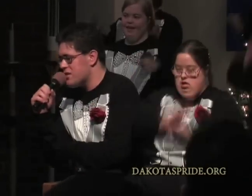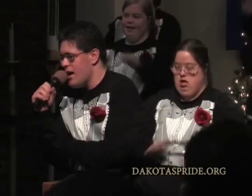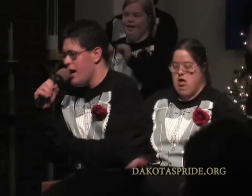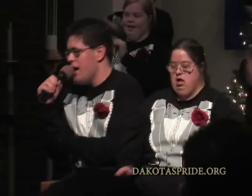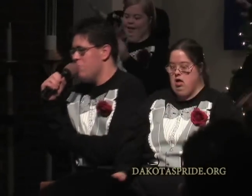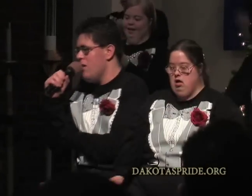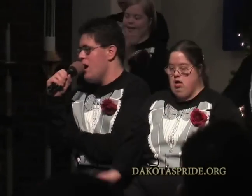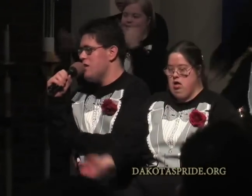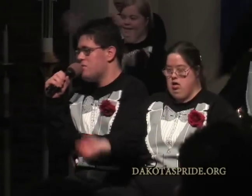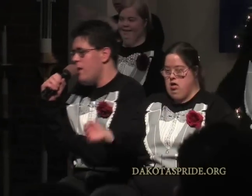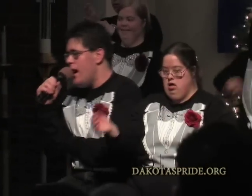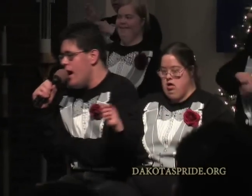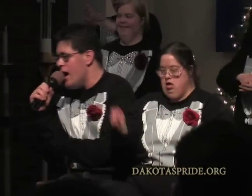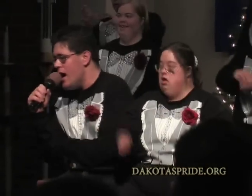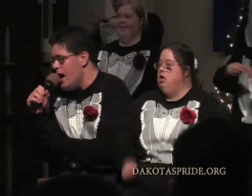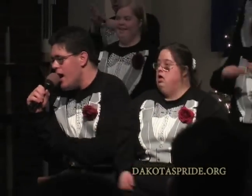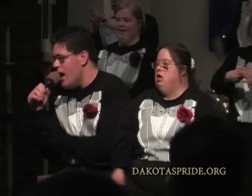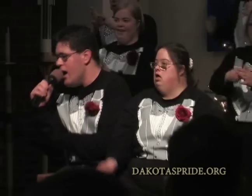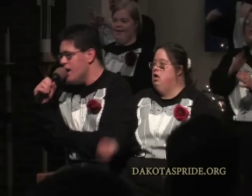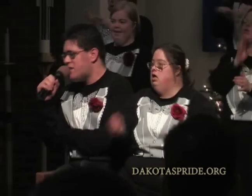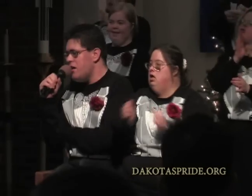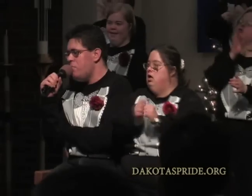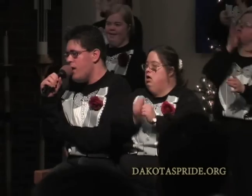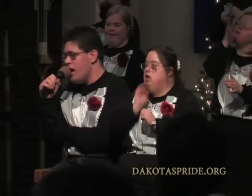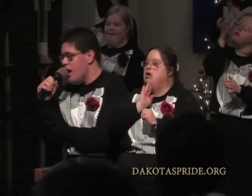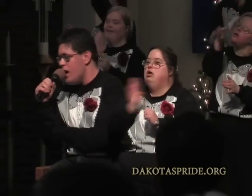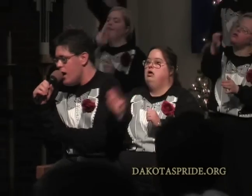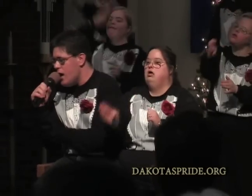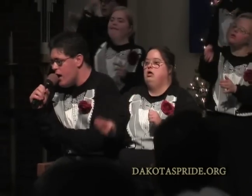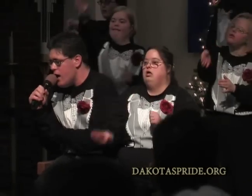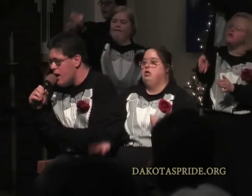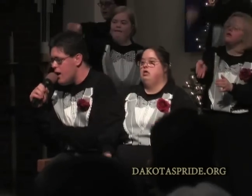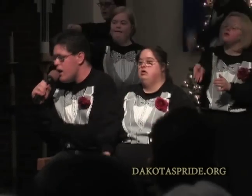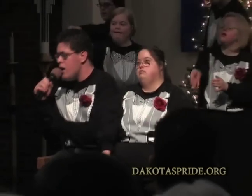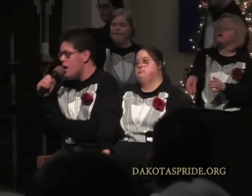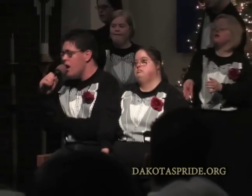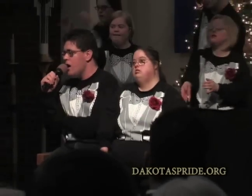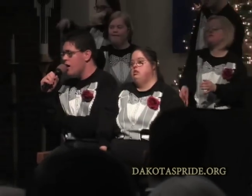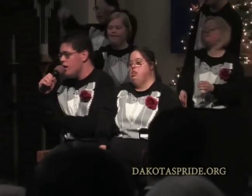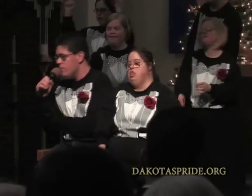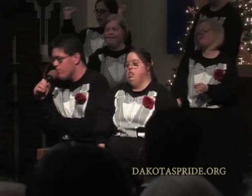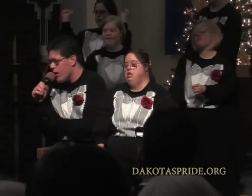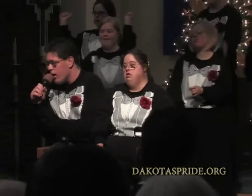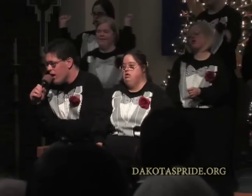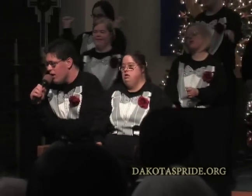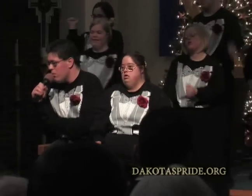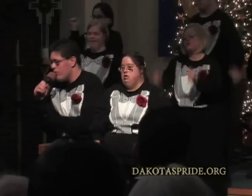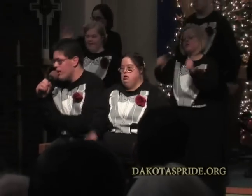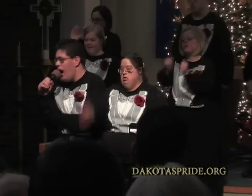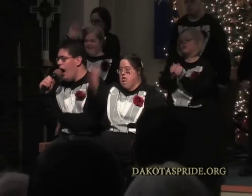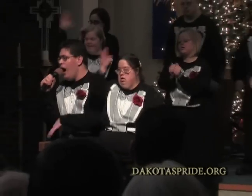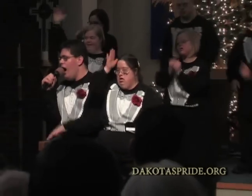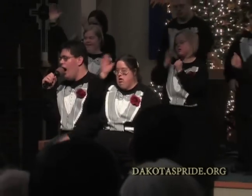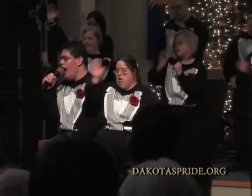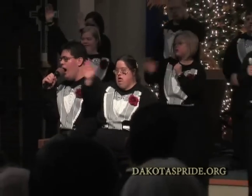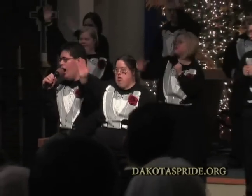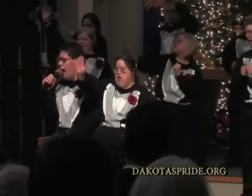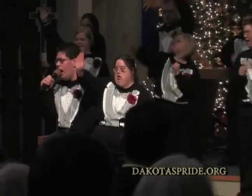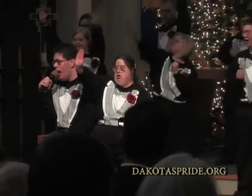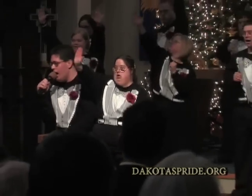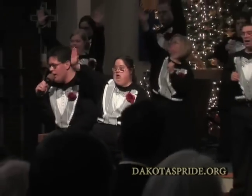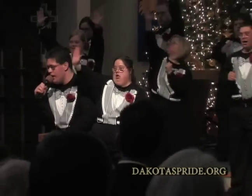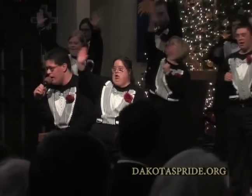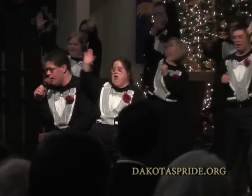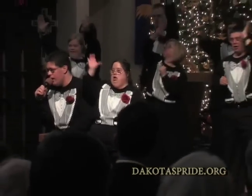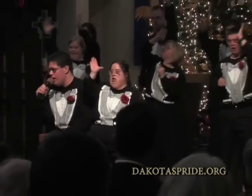peace that was meant to be. When God